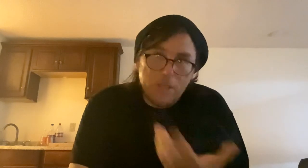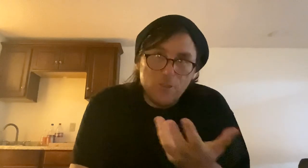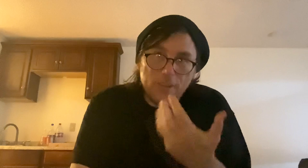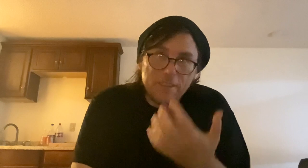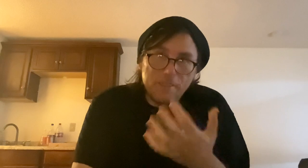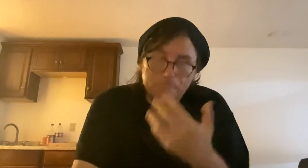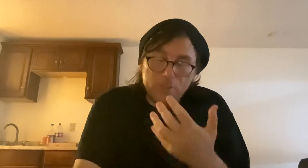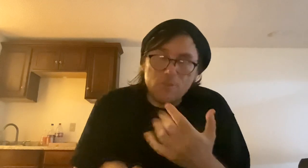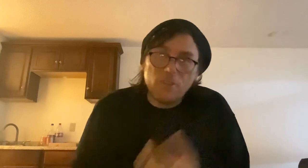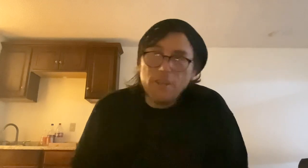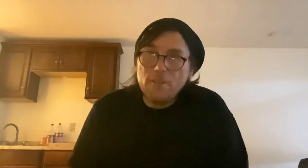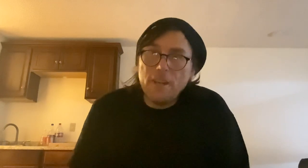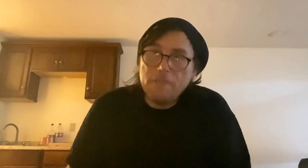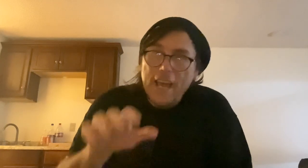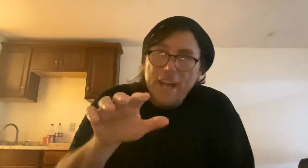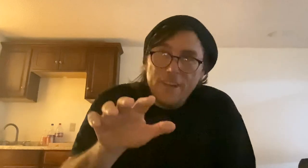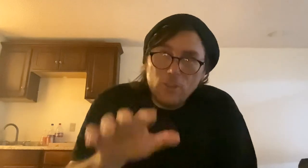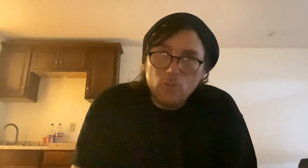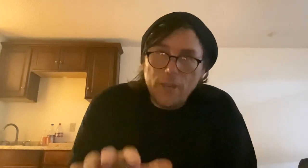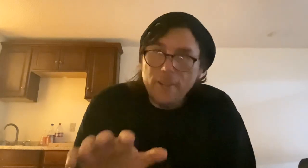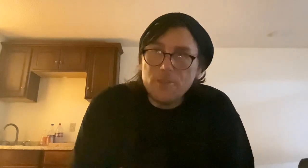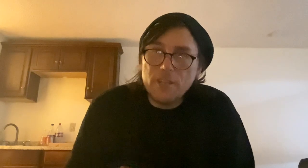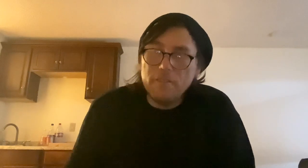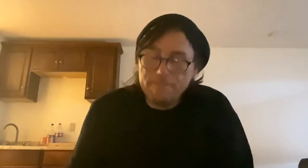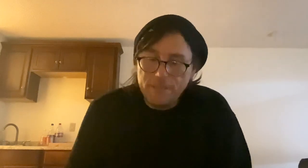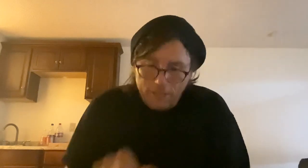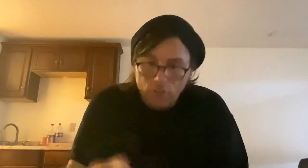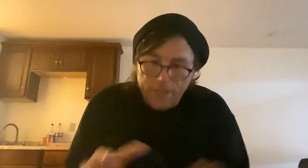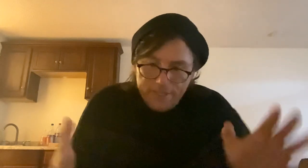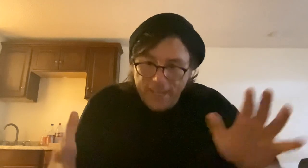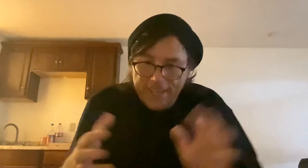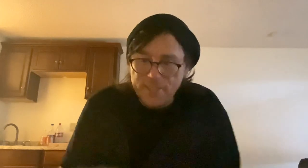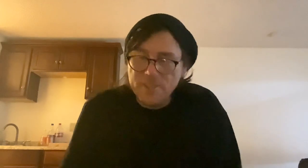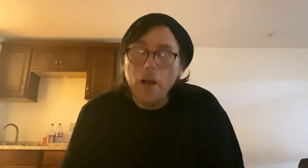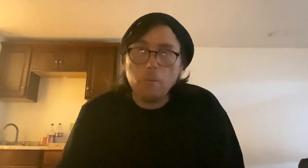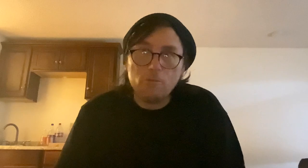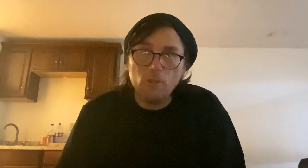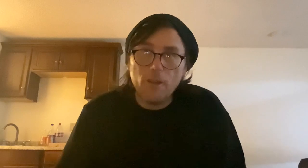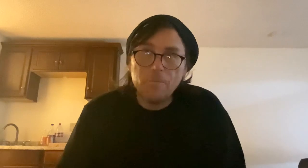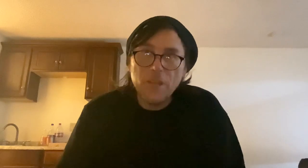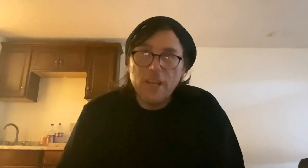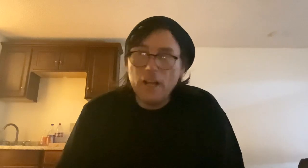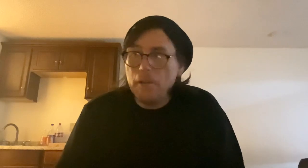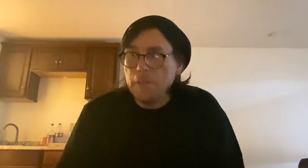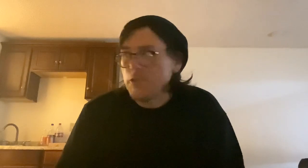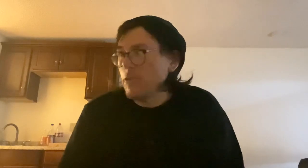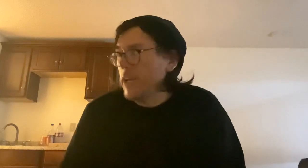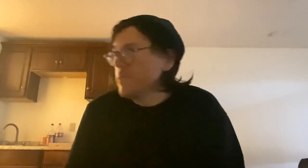make sure that the pictures are clear enough and create yourself, create is a portfolio. Uh, make sure it's